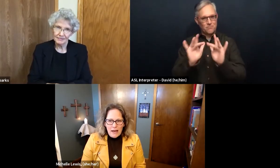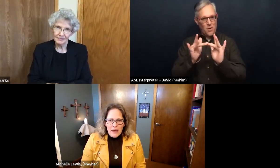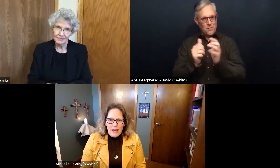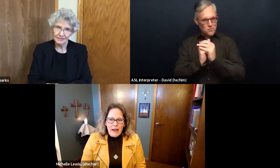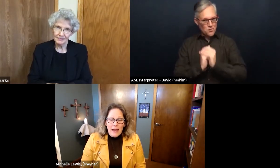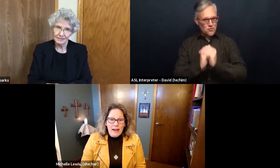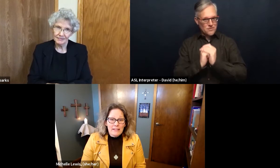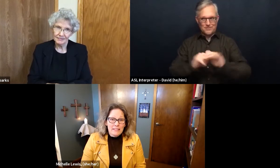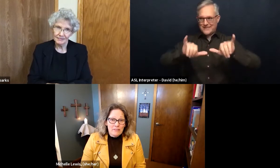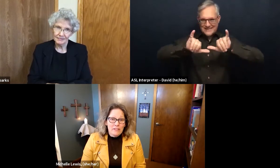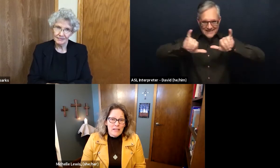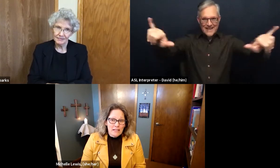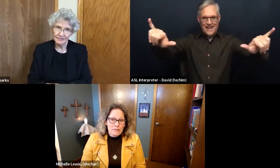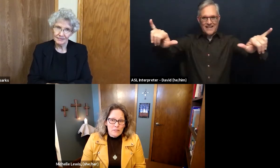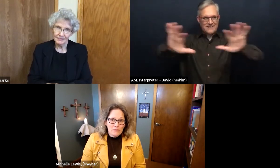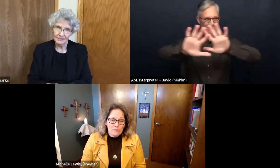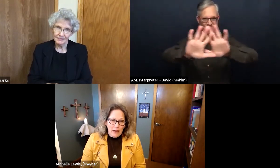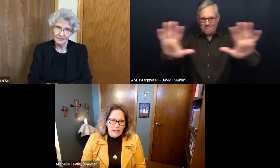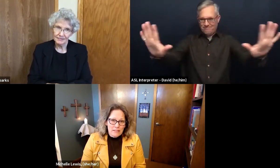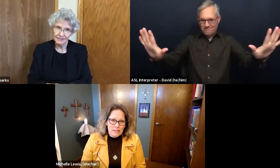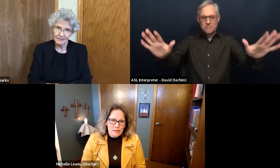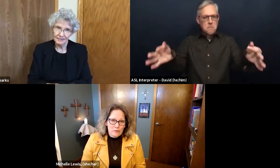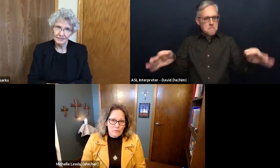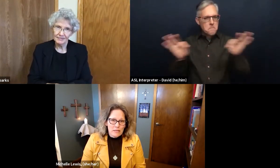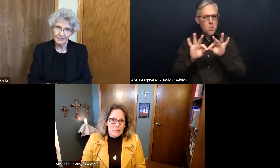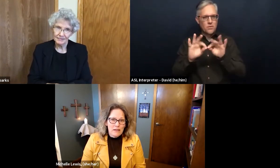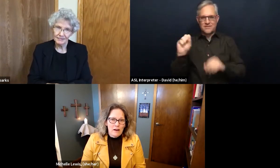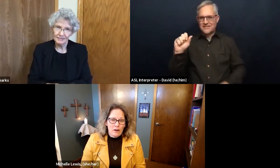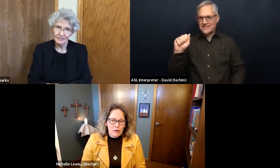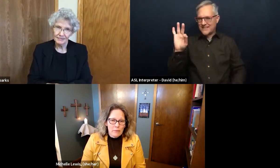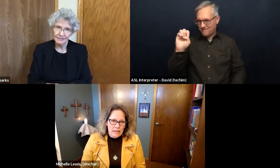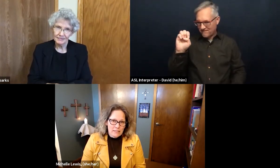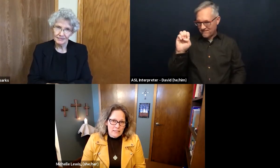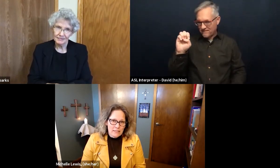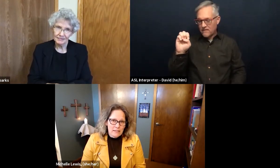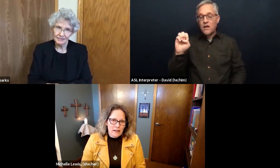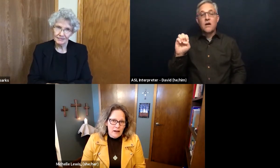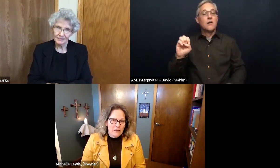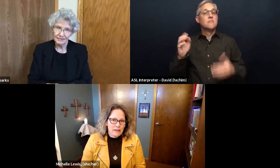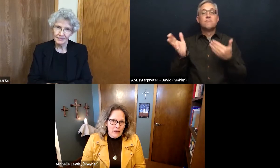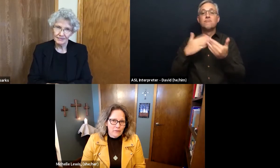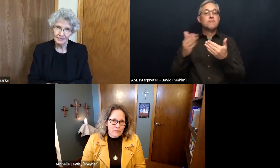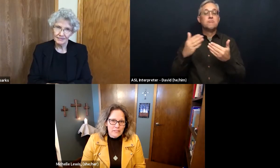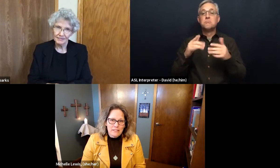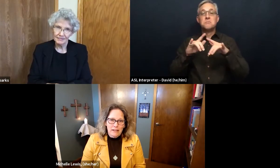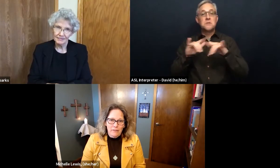And even as we do that, we are amazed that God can gather us together,